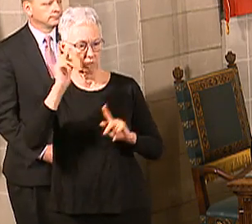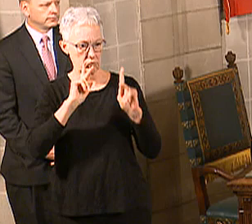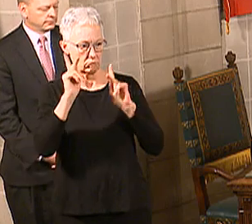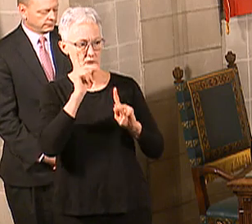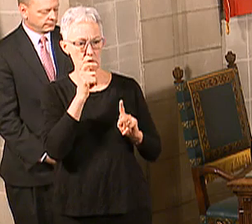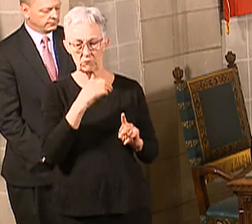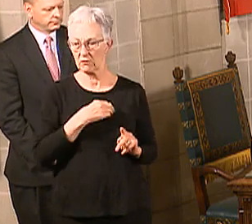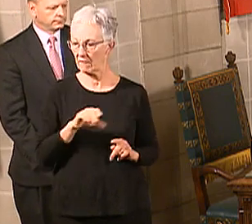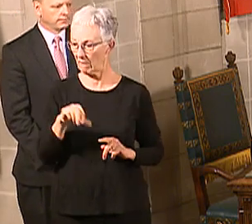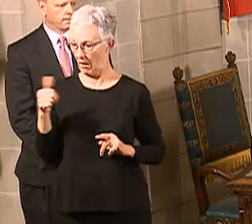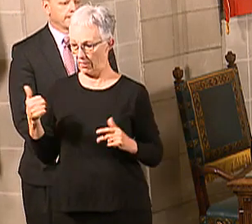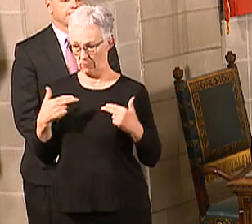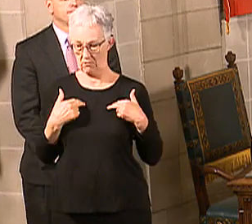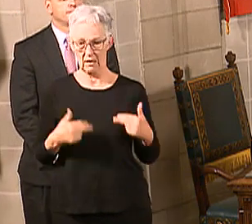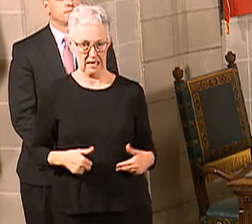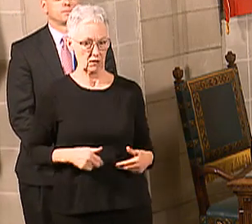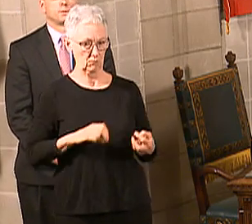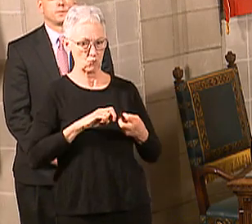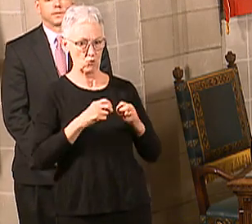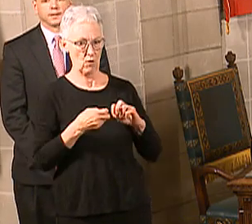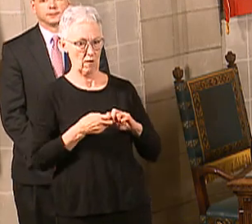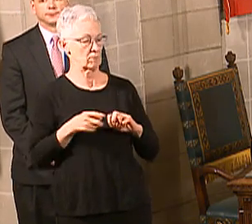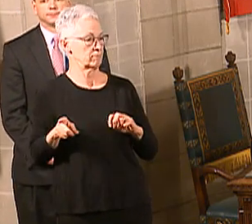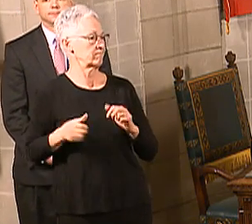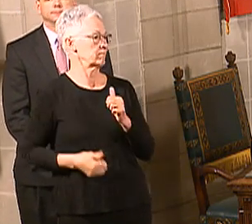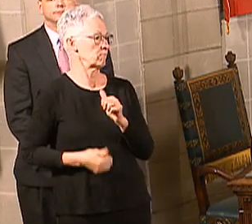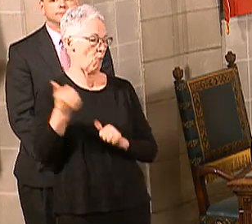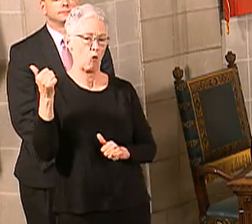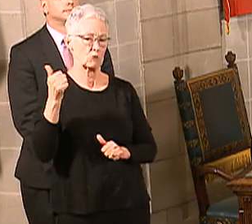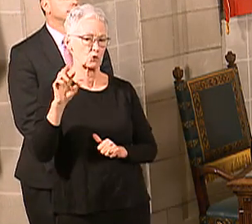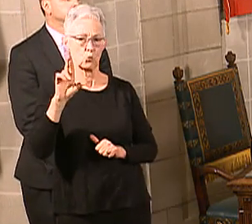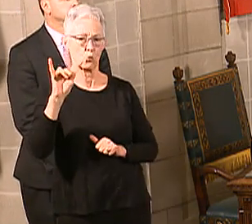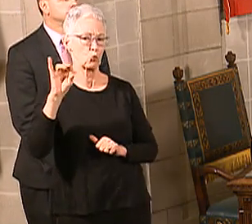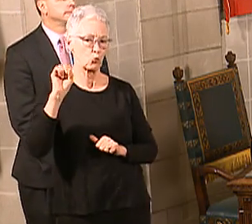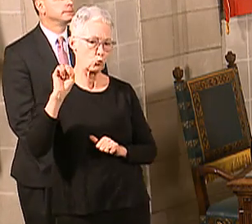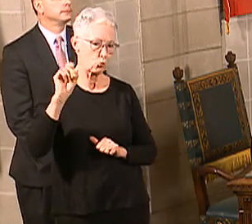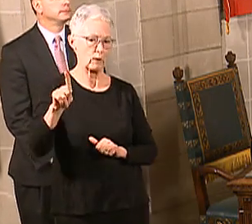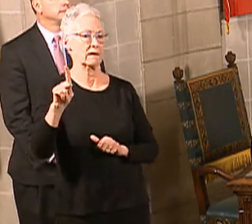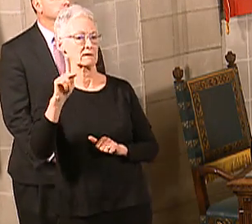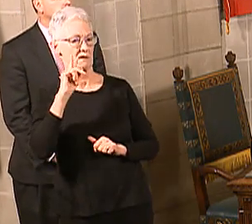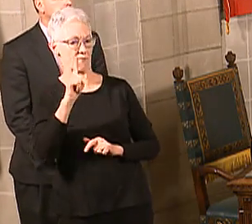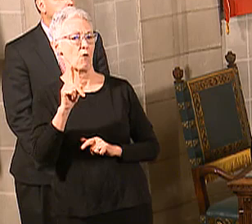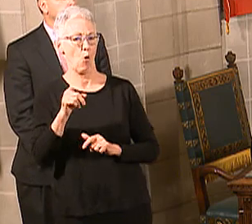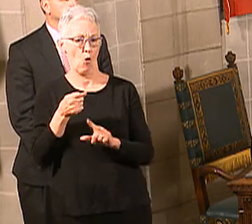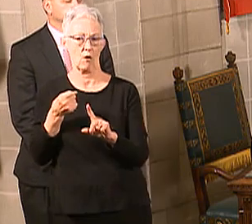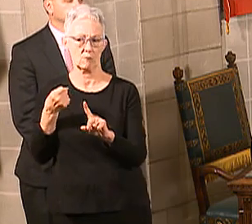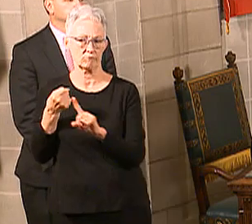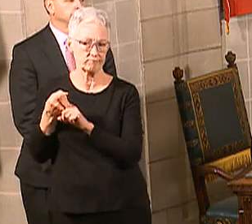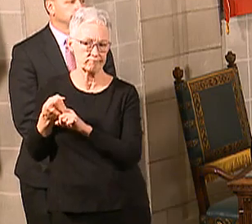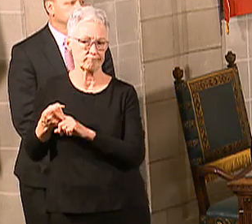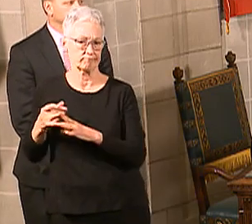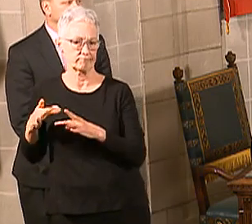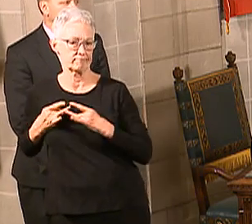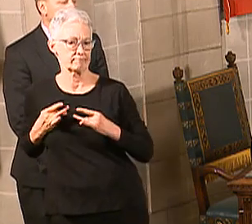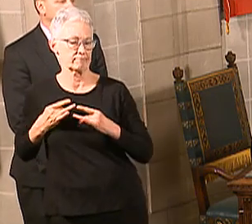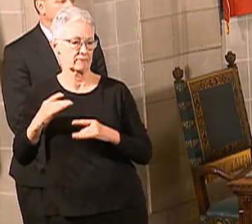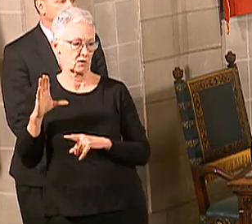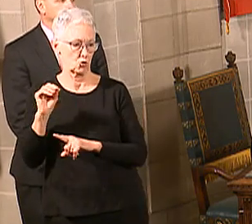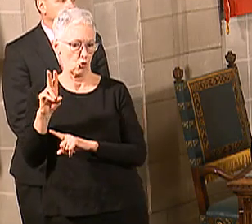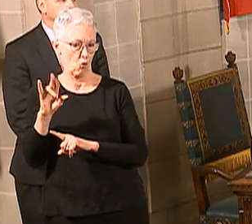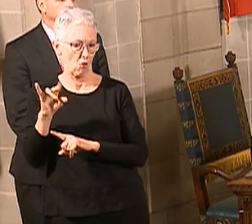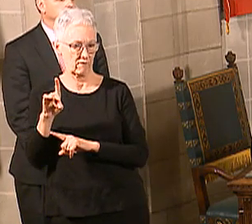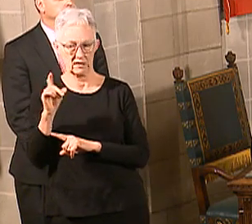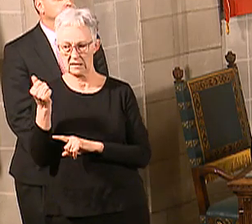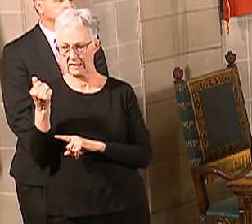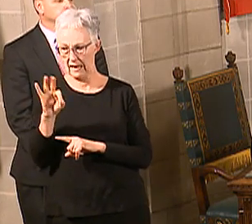conditions, aren't most at risk. And so we want them to be able to stay home. may need something. need an errand run. They may need some food picked up,